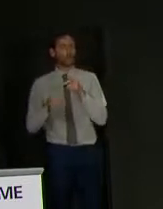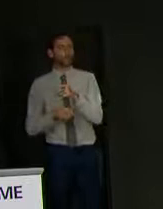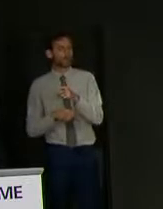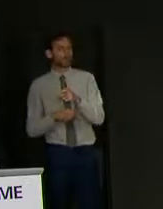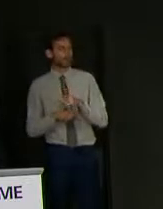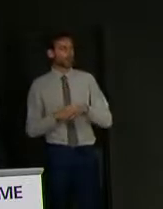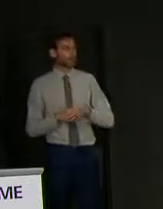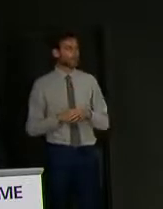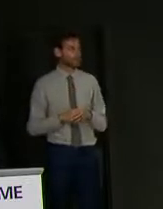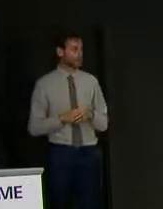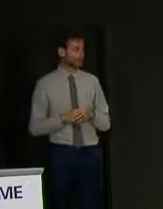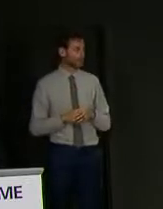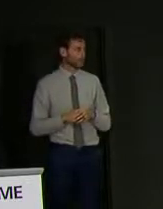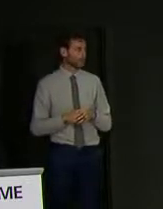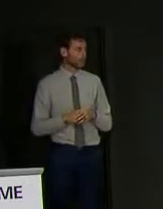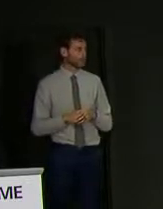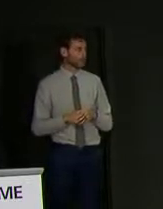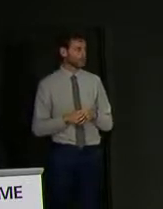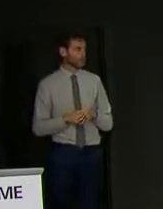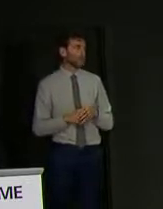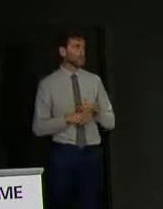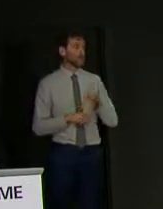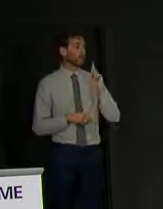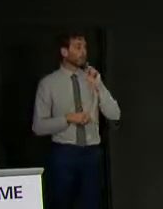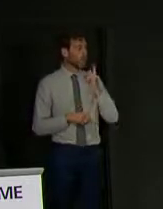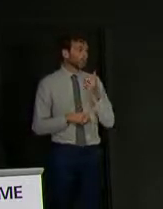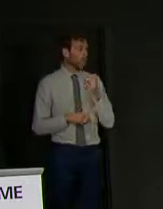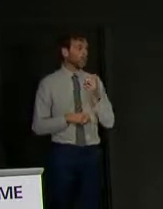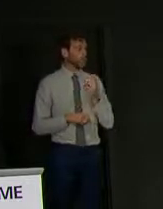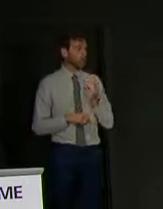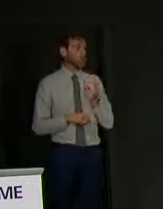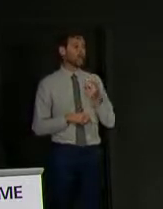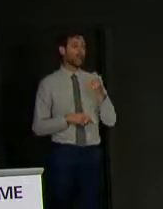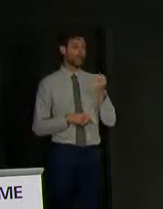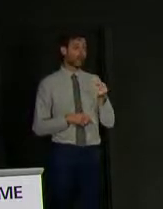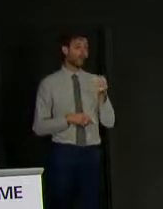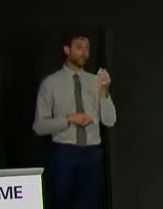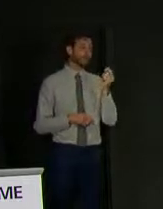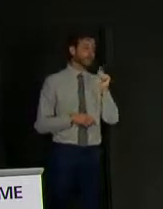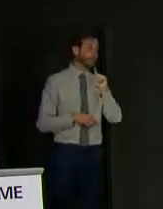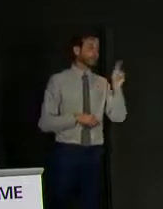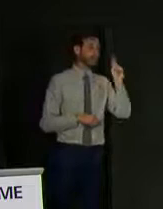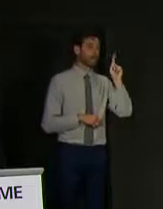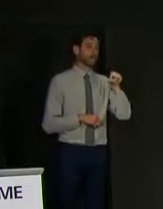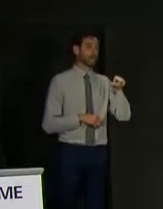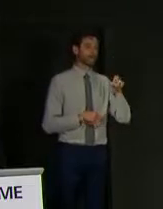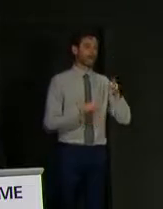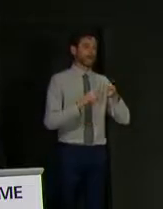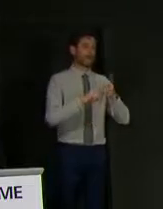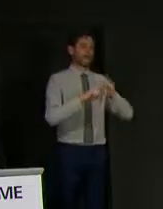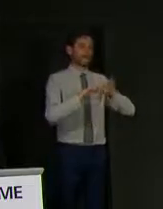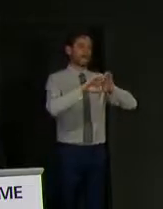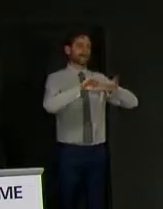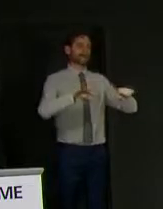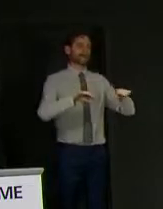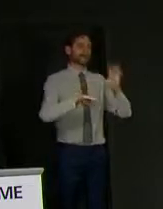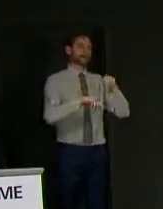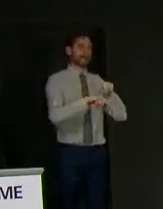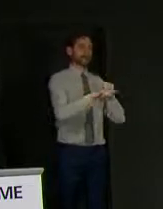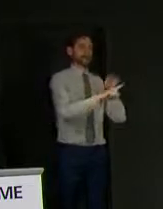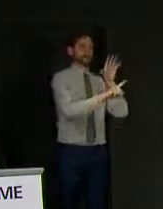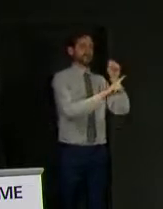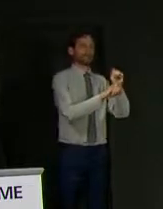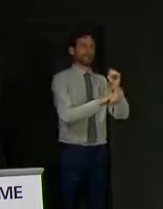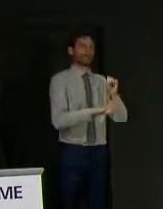And also, will there be people exempt from being identified as tracers as we move on? I'm not quite sure I understand the